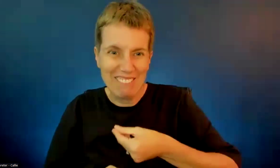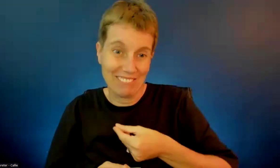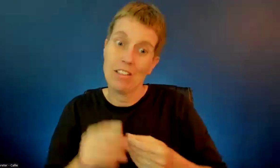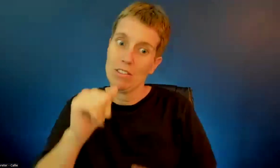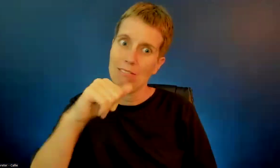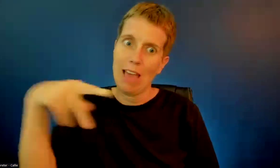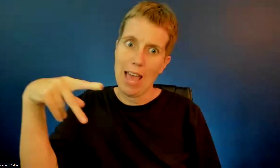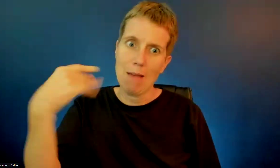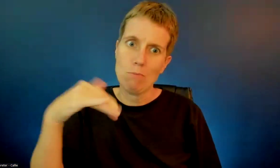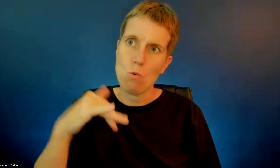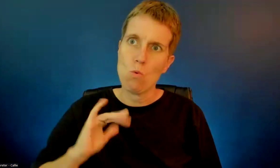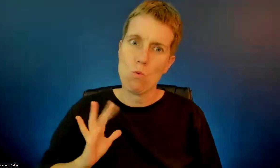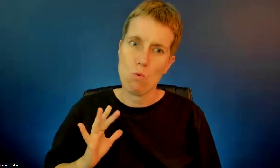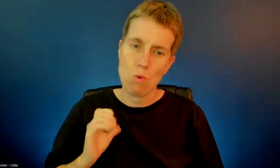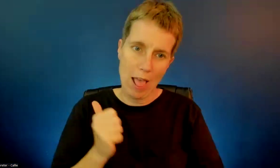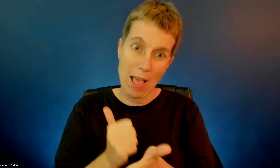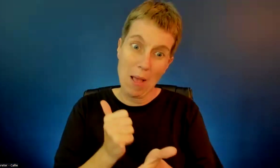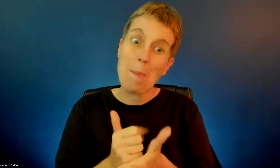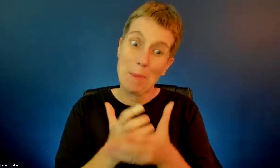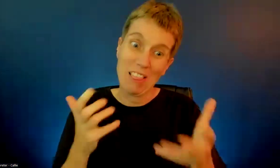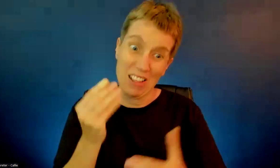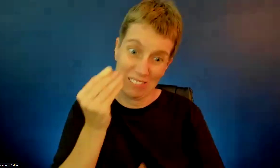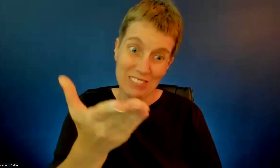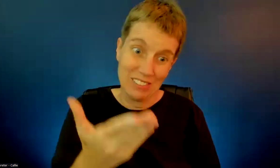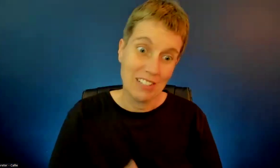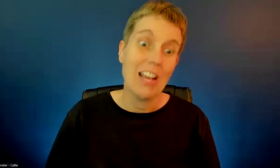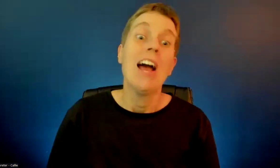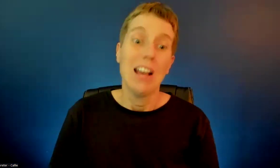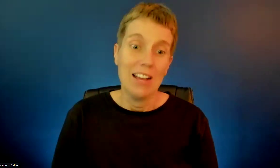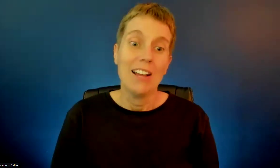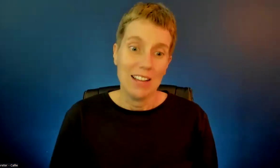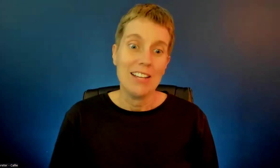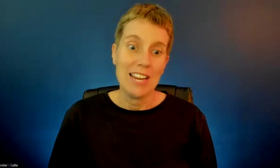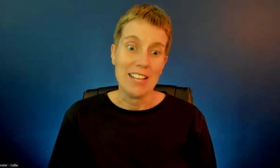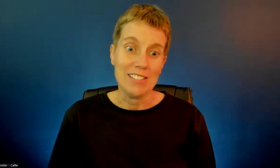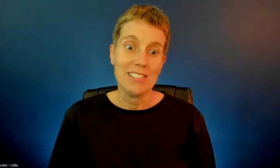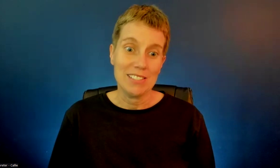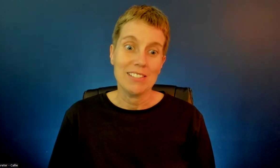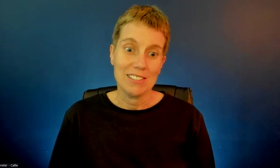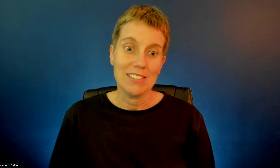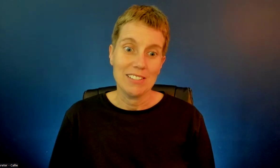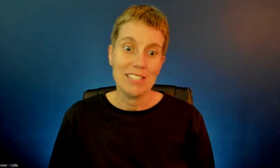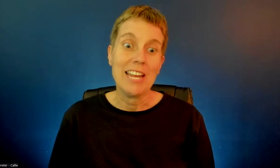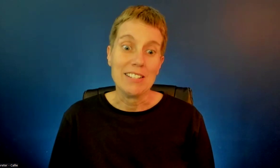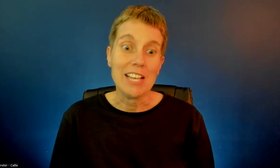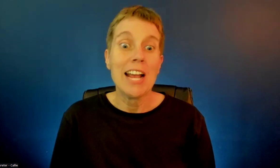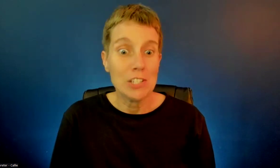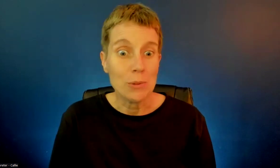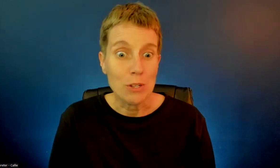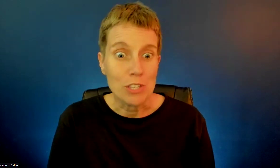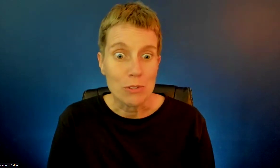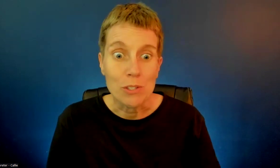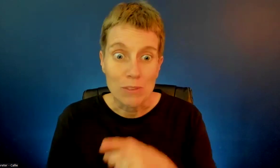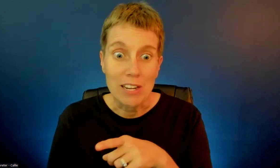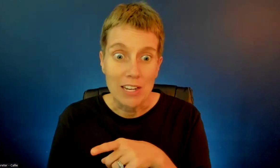so, that way, I can stay in my van and not have to worry about drive-thru. But that is a good question. Yes. And I